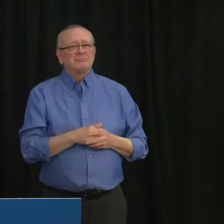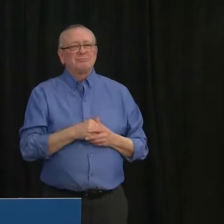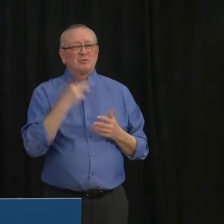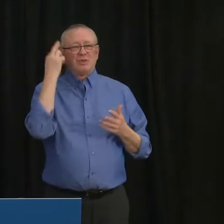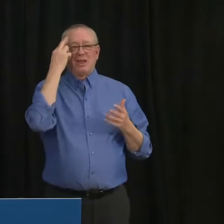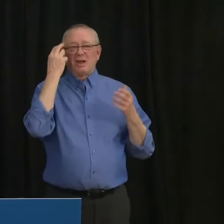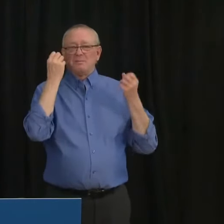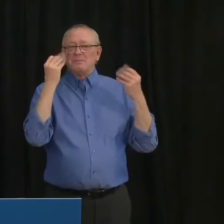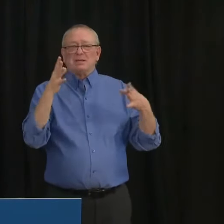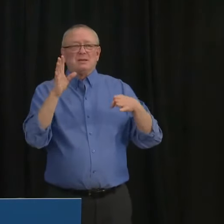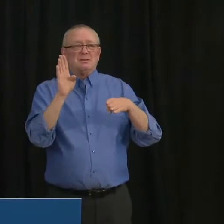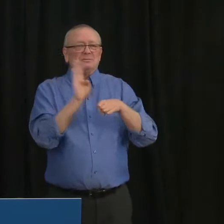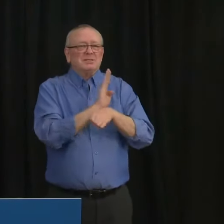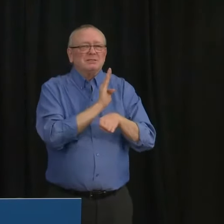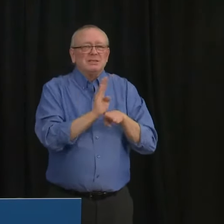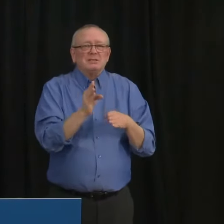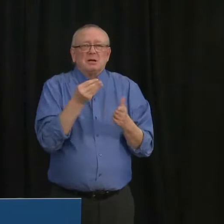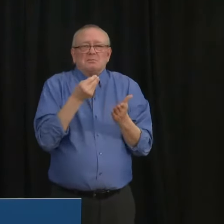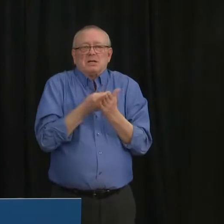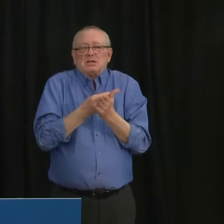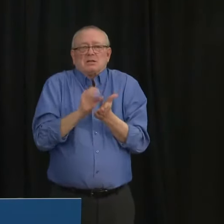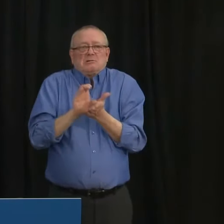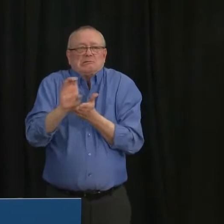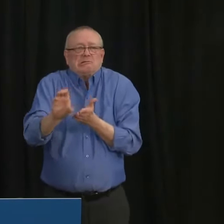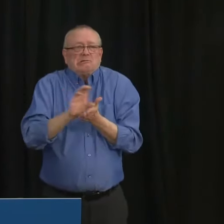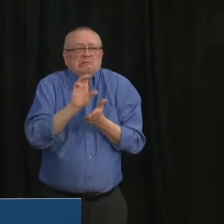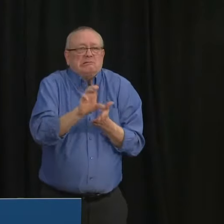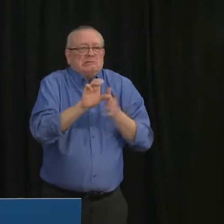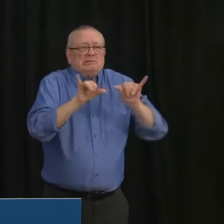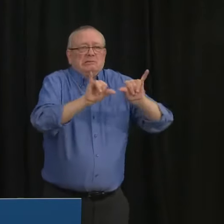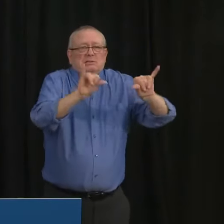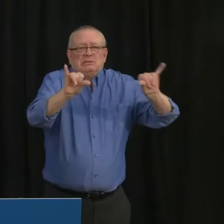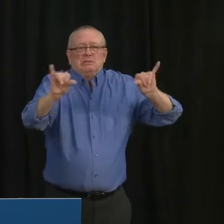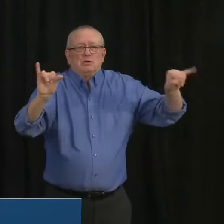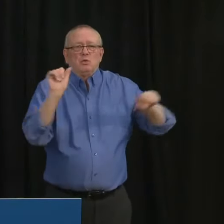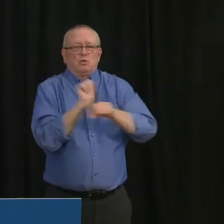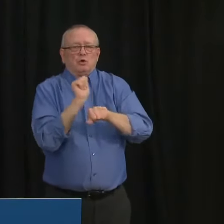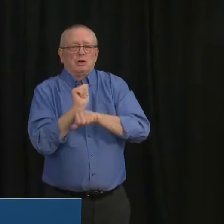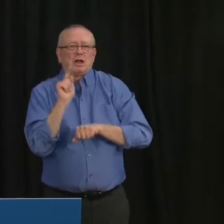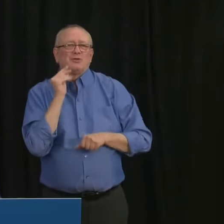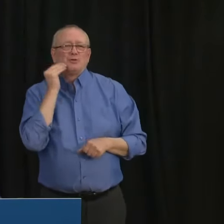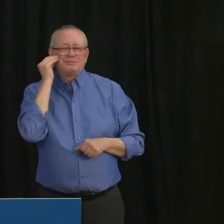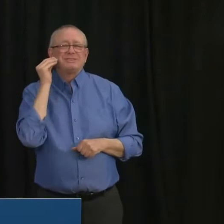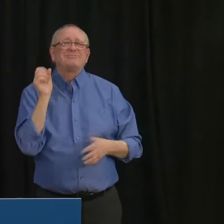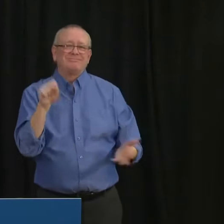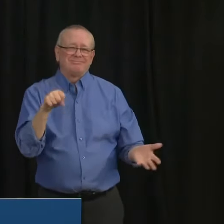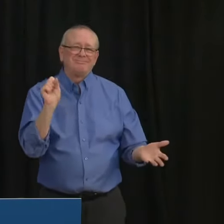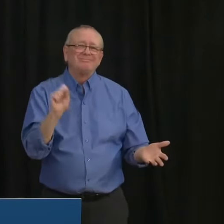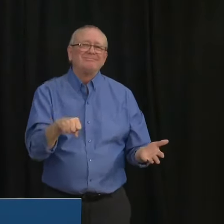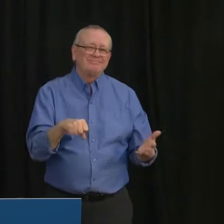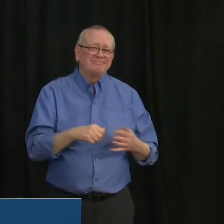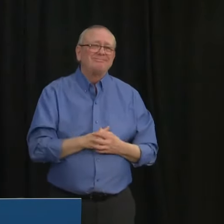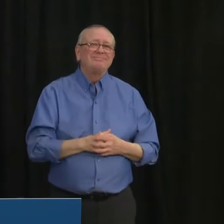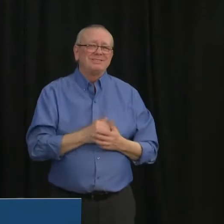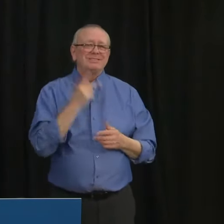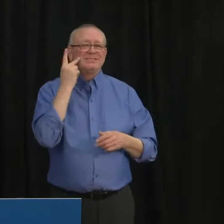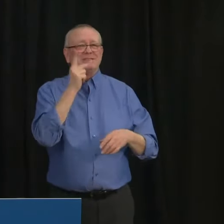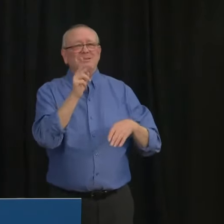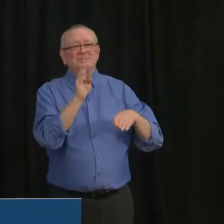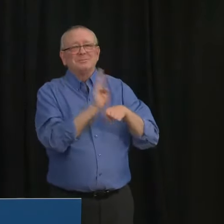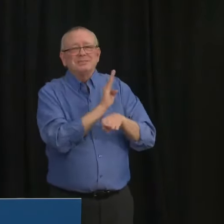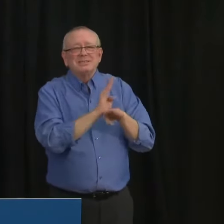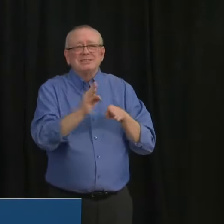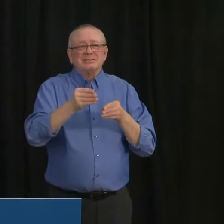in creating safe workplaces but the hard fact is this transmission at offices continues to be a major